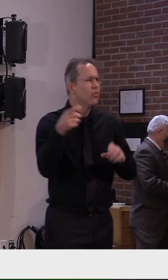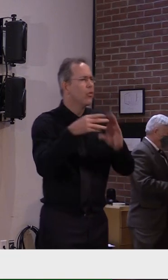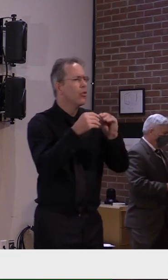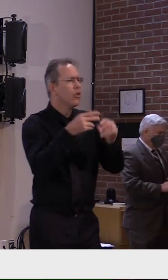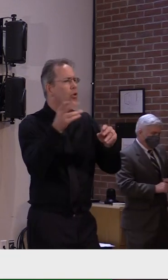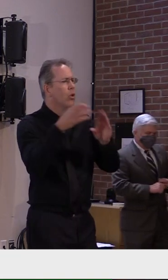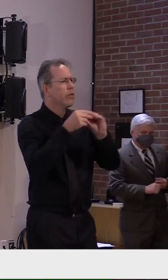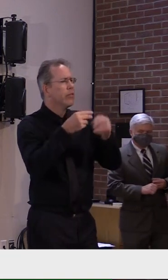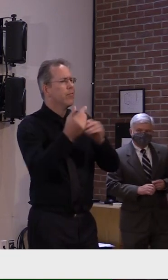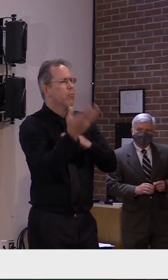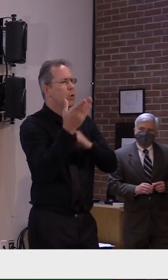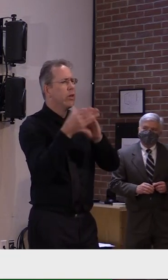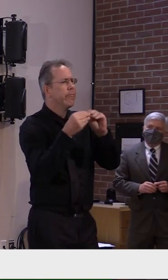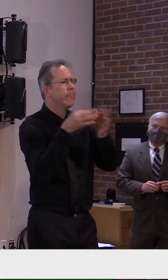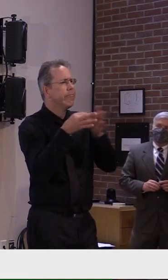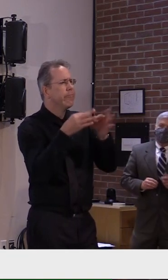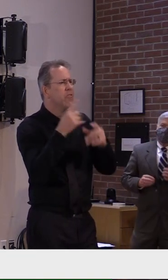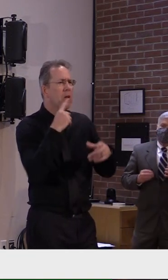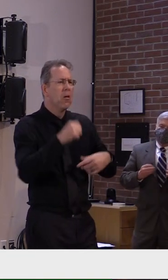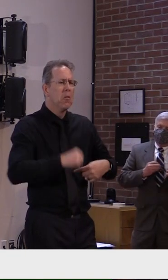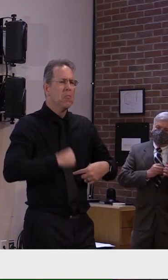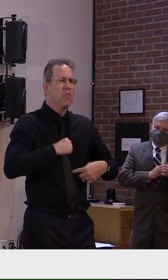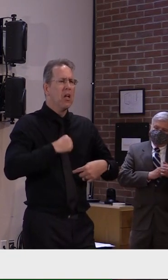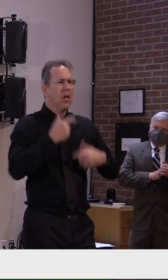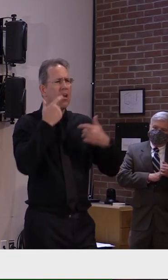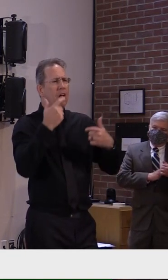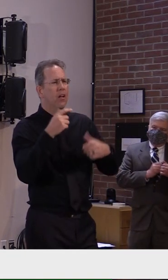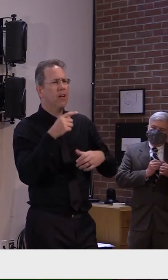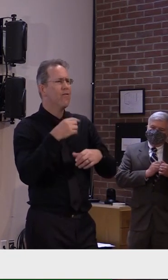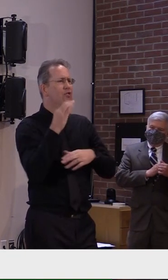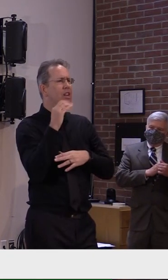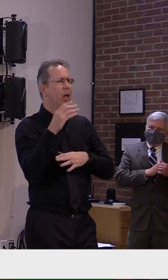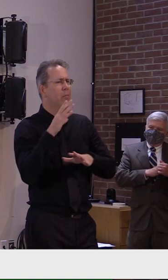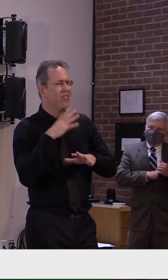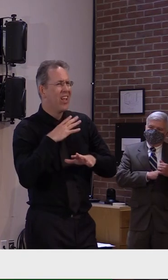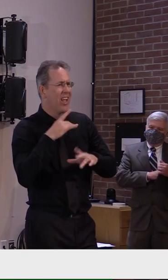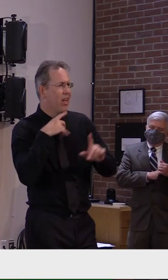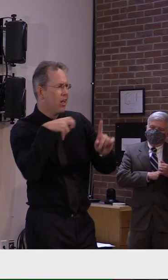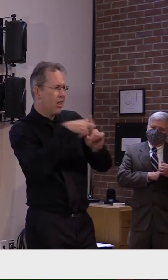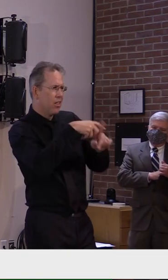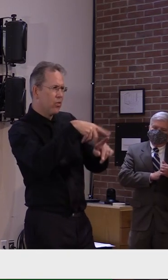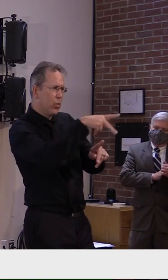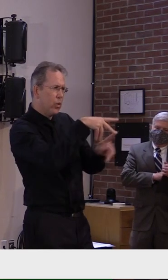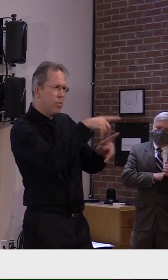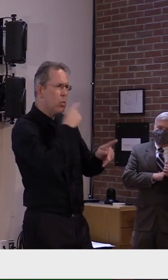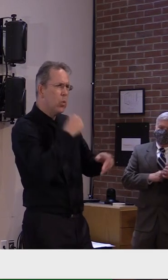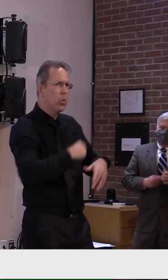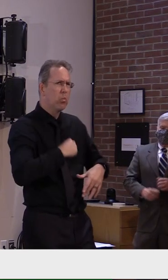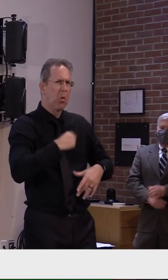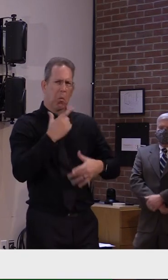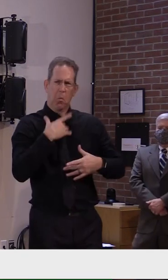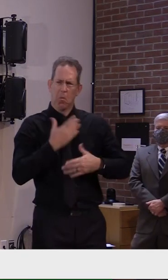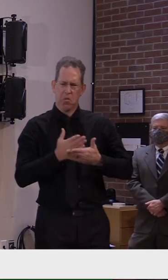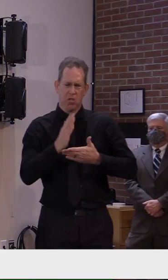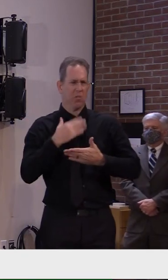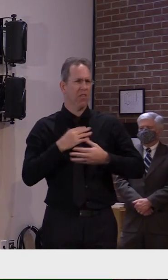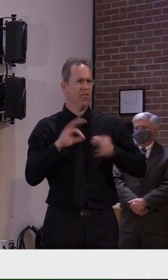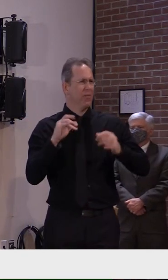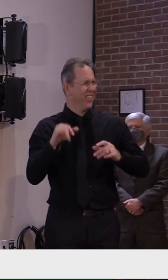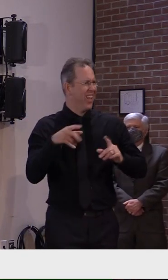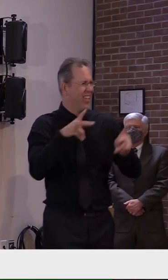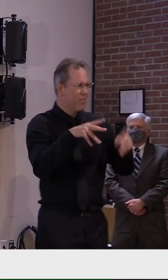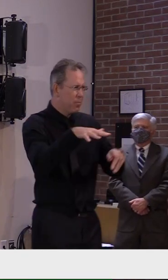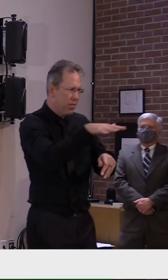ignorance and break out, you know, sort of beyond this bubble of people who believe it's a problem and those who